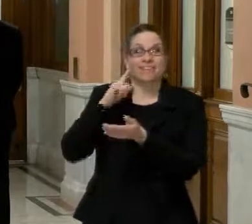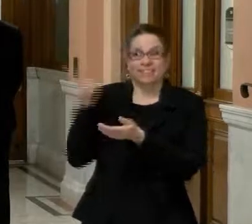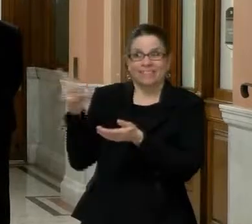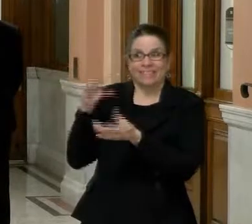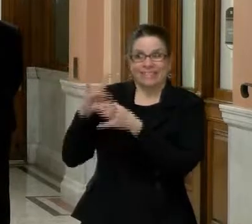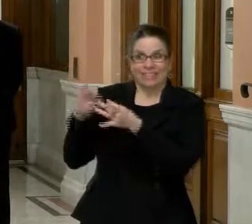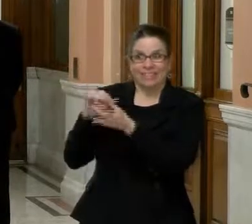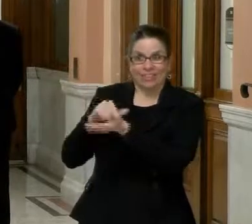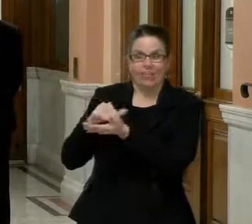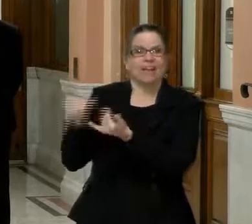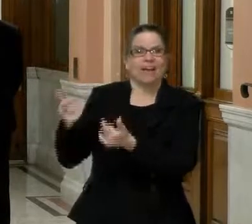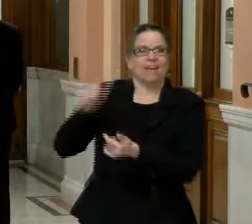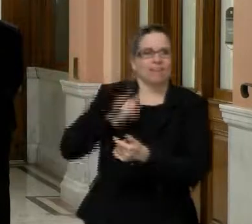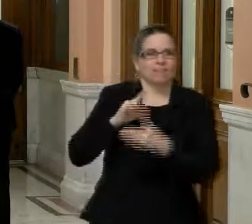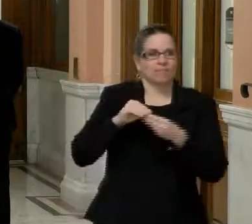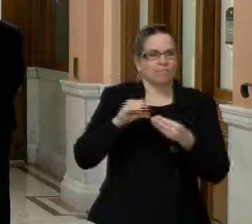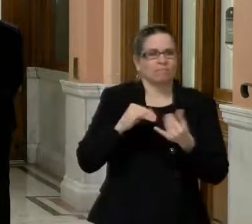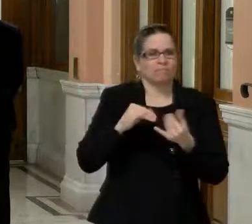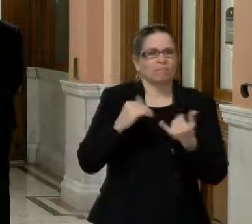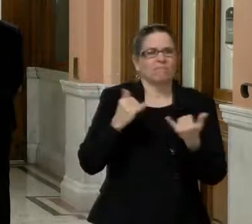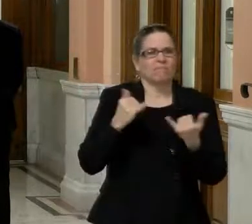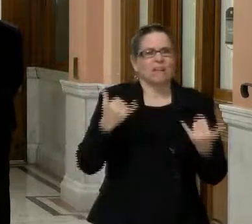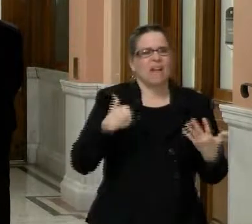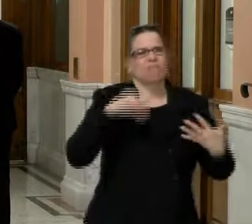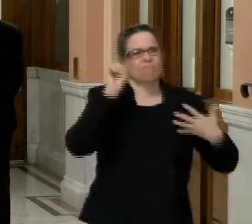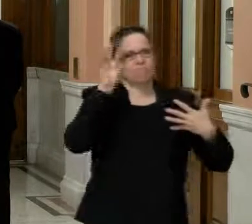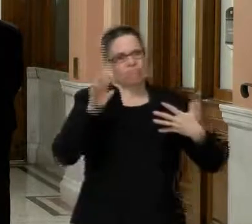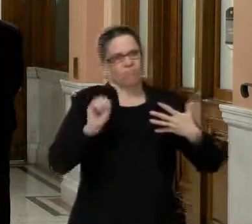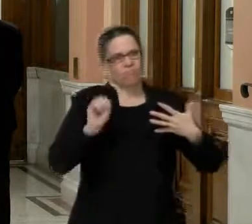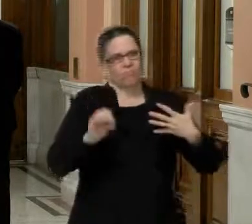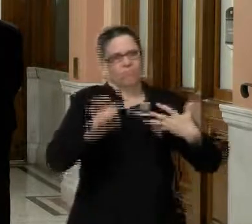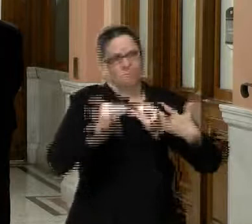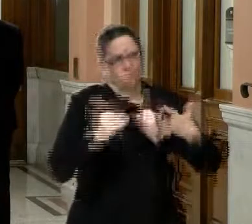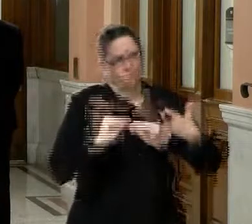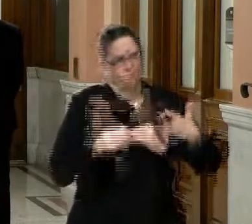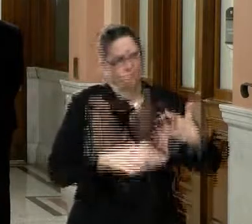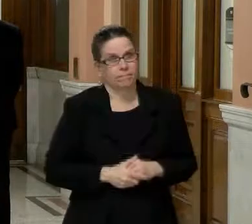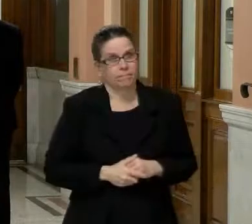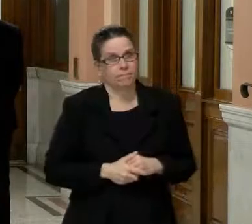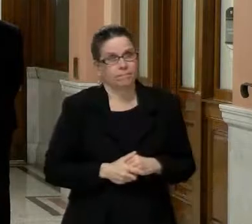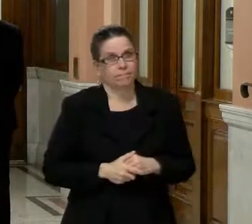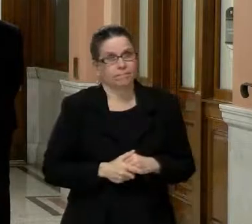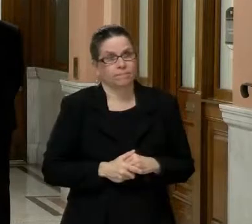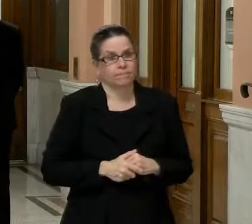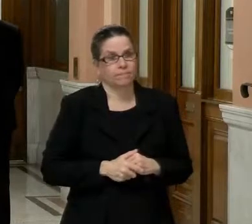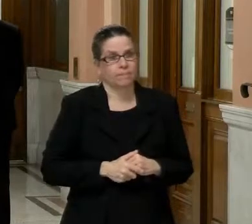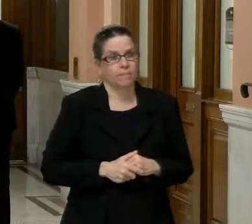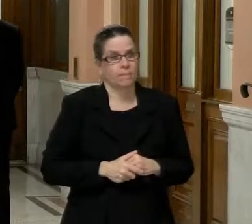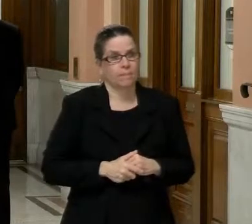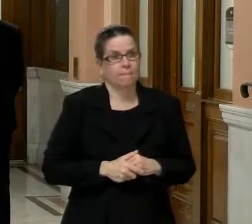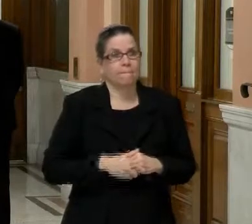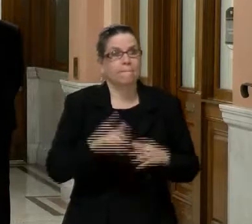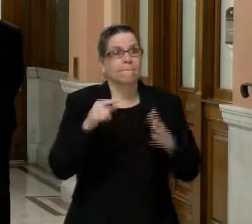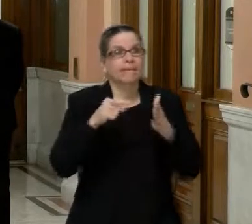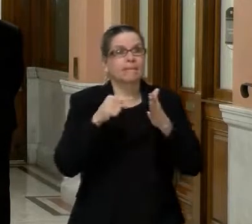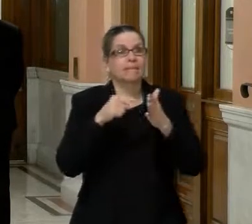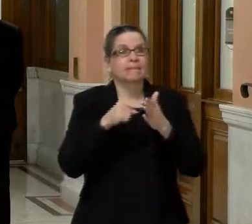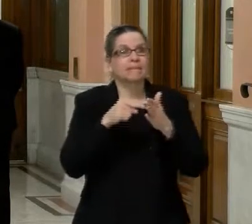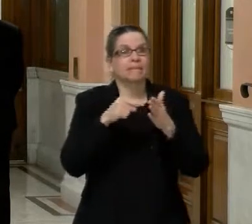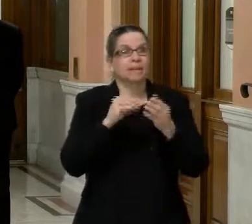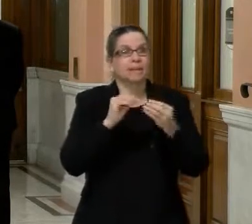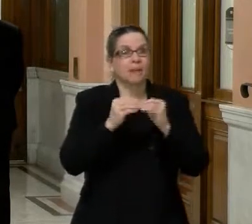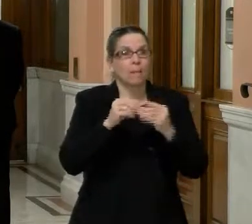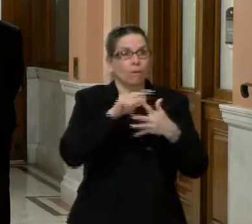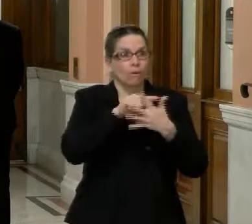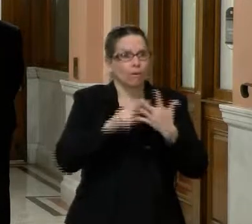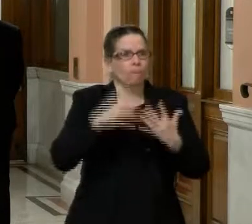give you the numbers and the stats in terms of the vaccinations, that is reflective of a phenomenal amount of hard work on the part of